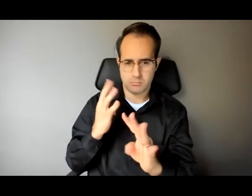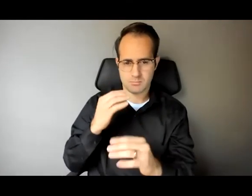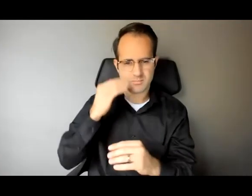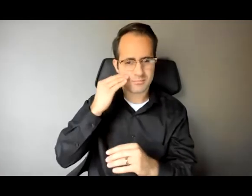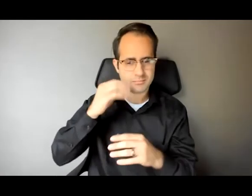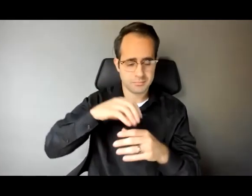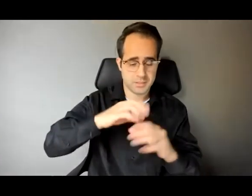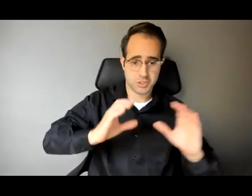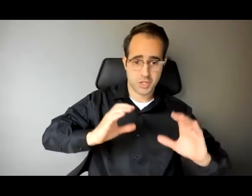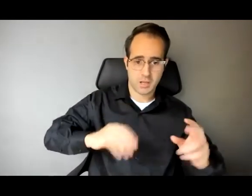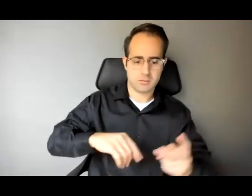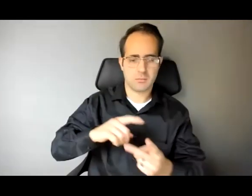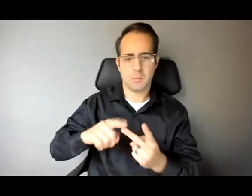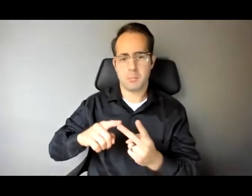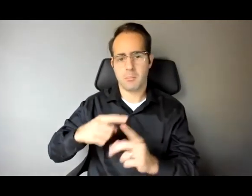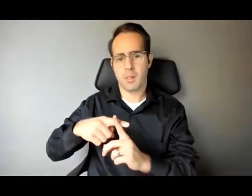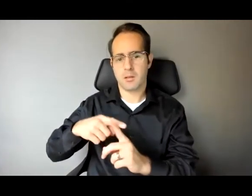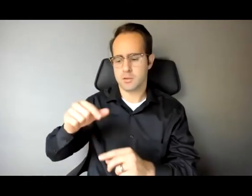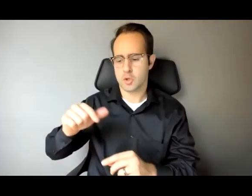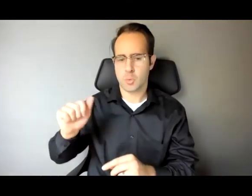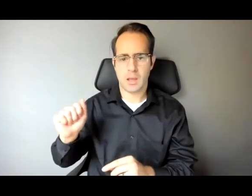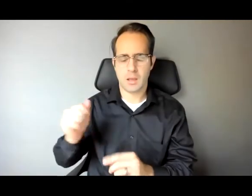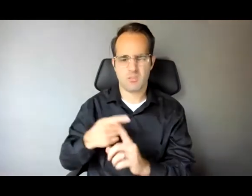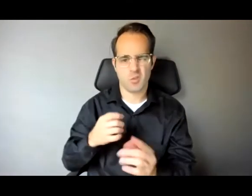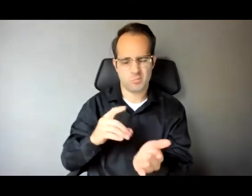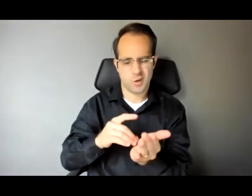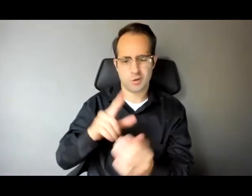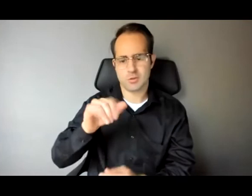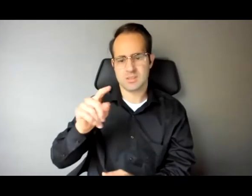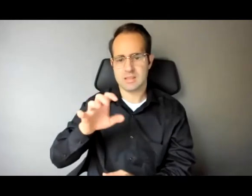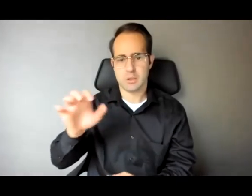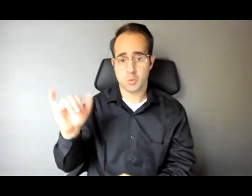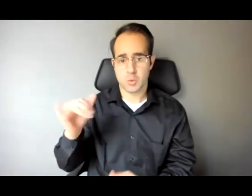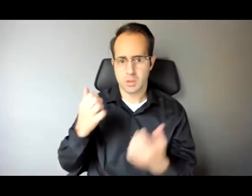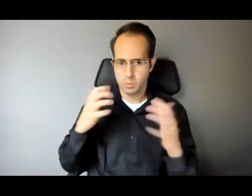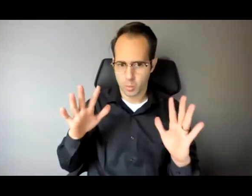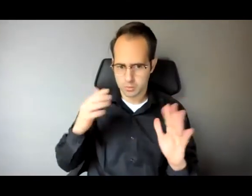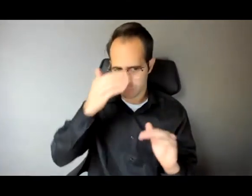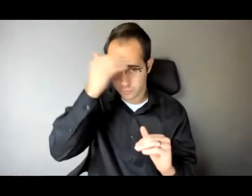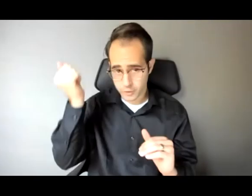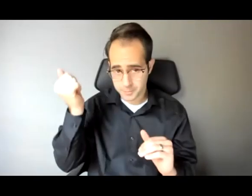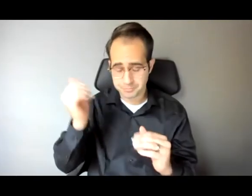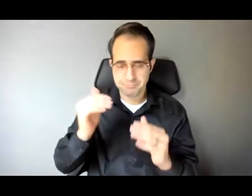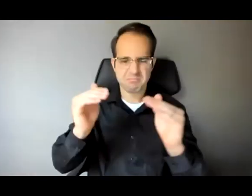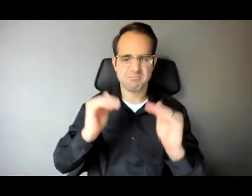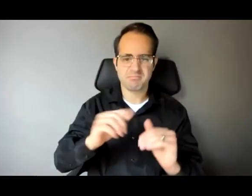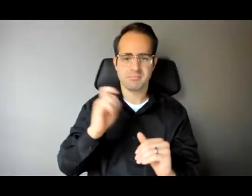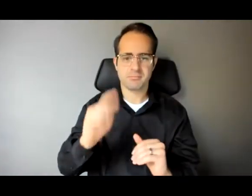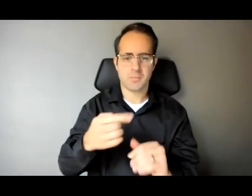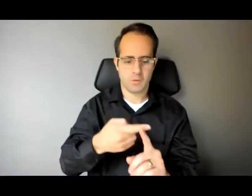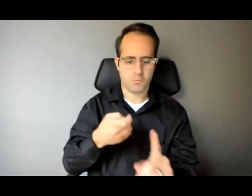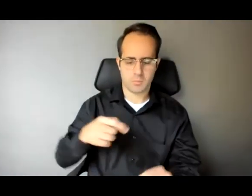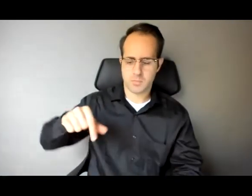and then we have a question in the chat from Dr. Little that I don't want to forget about as well so next question here from the Q&A